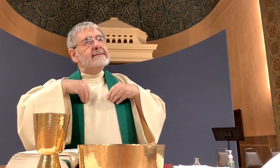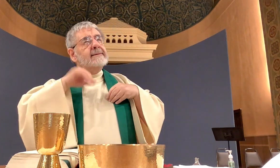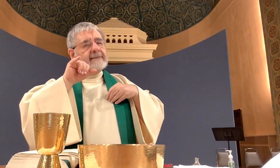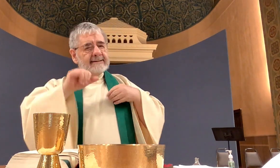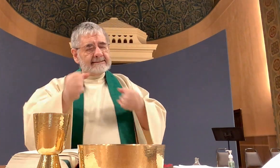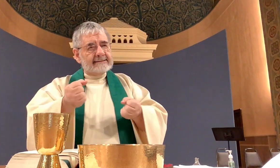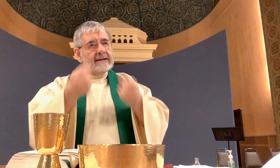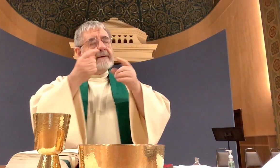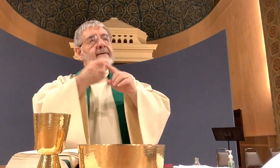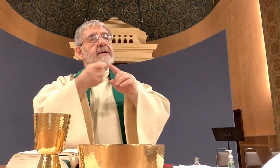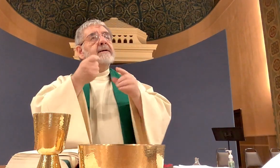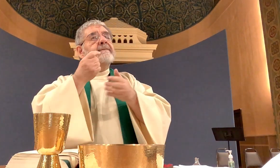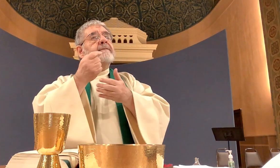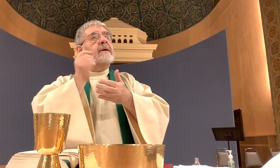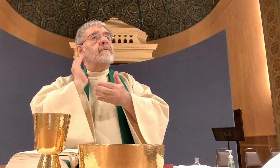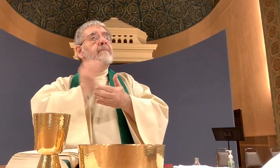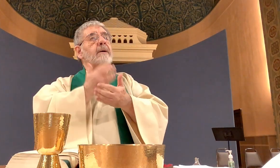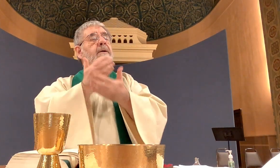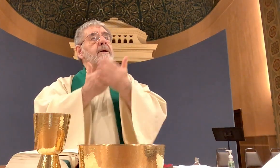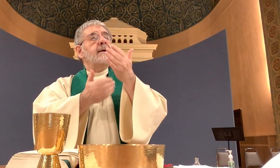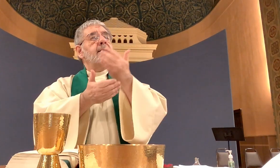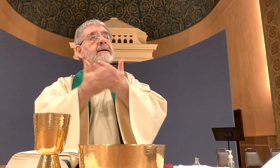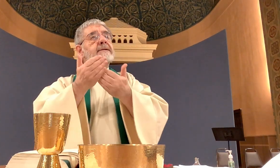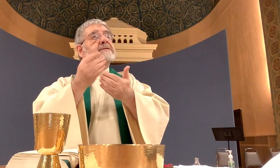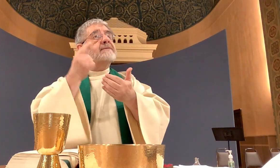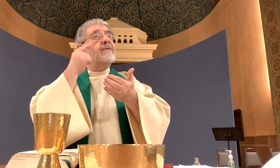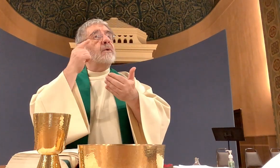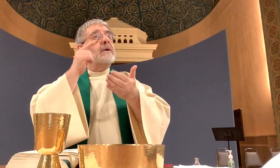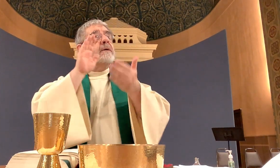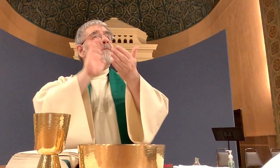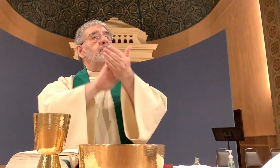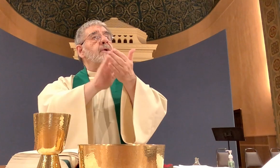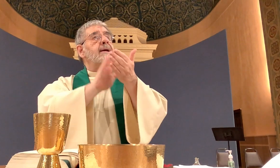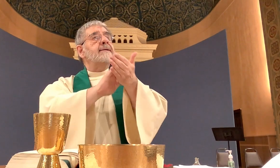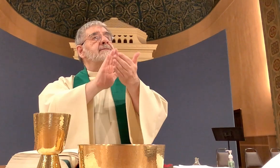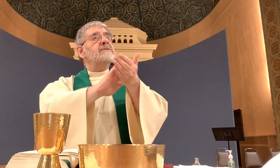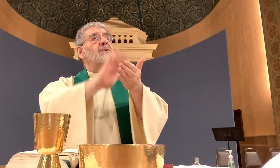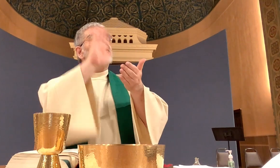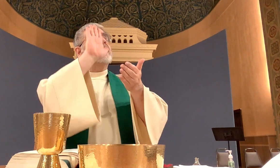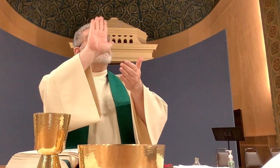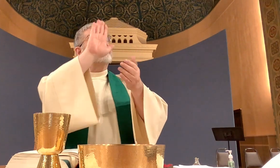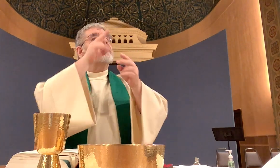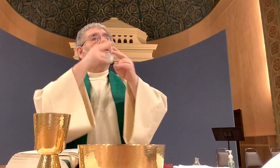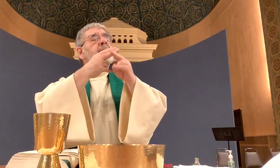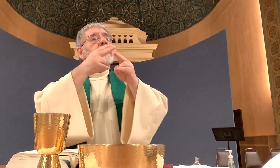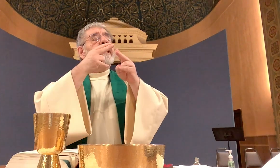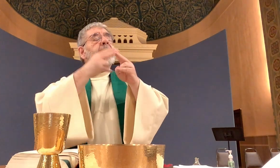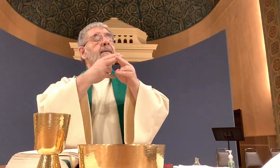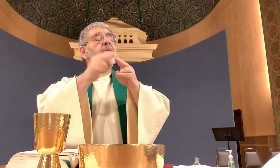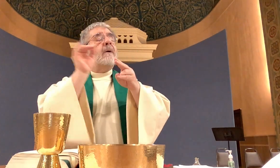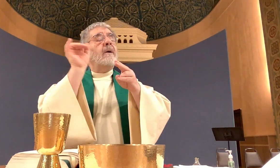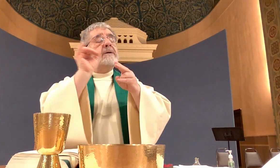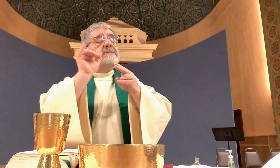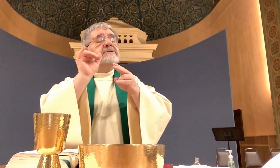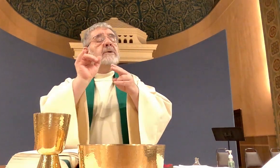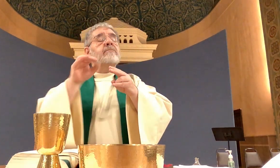may the Lord accept the sacrifice at your hands for the praise and glory of his name for our good